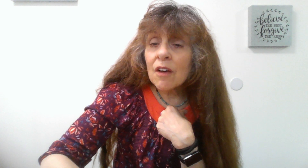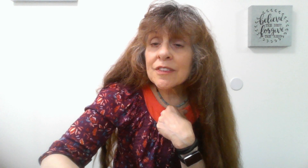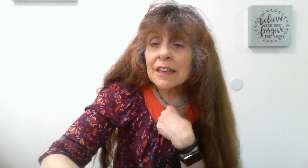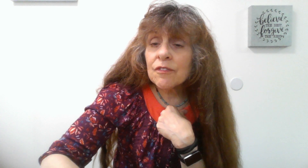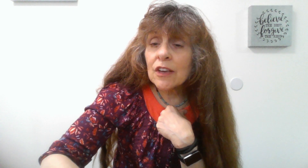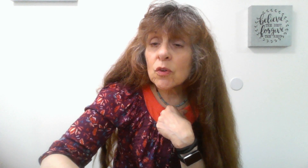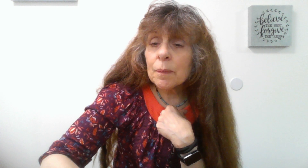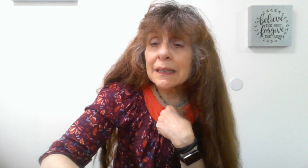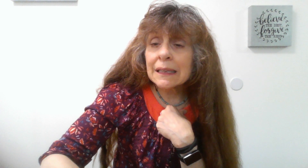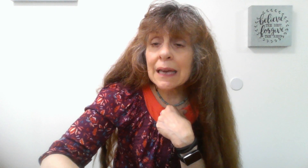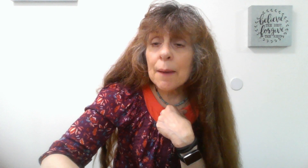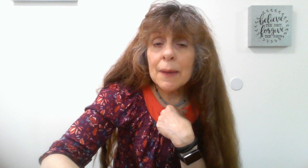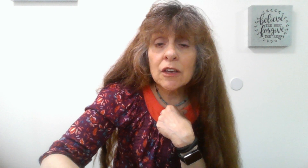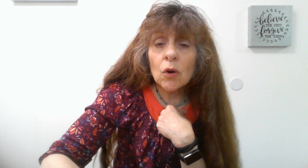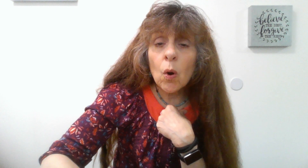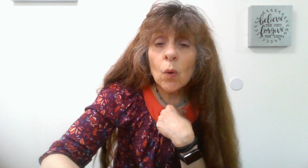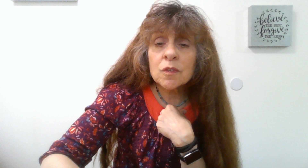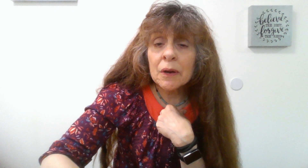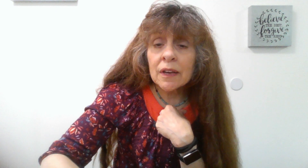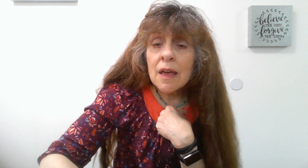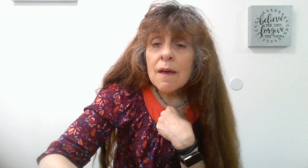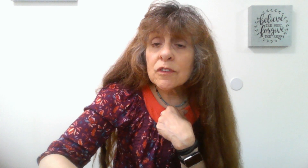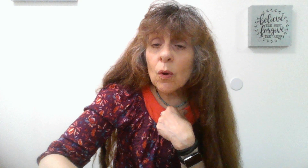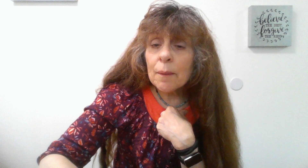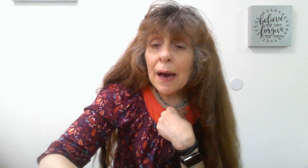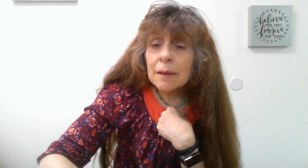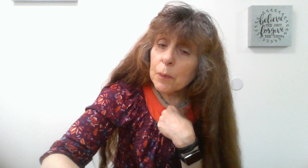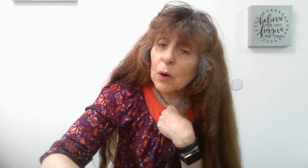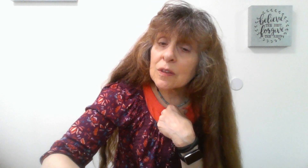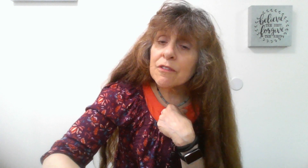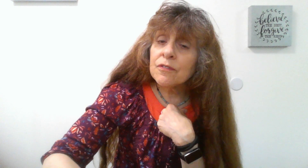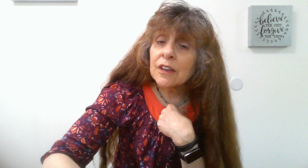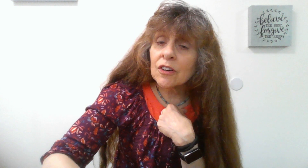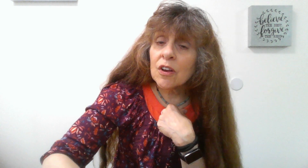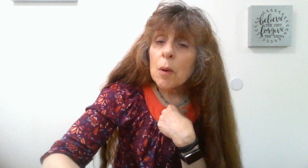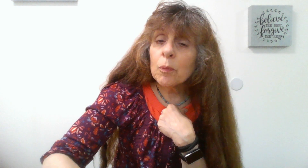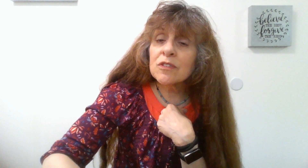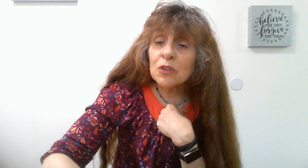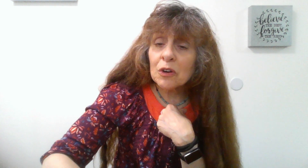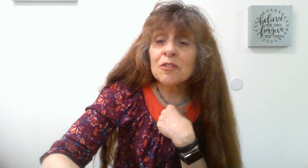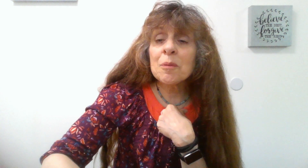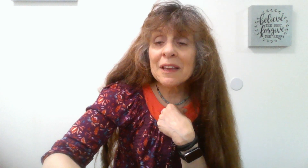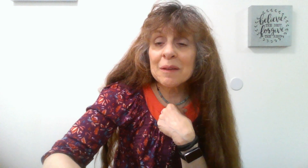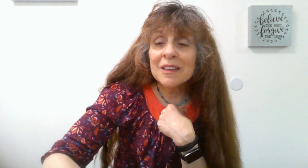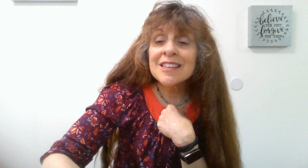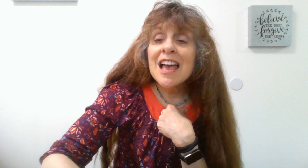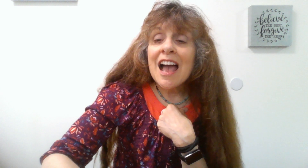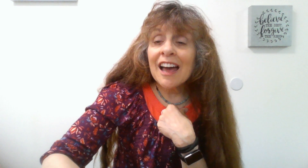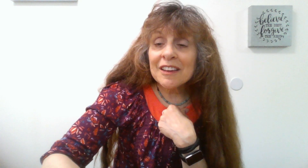sanctify you completely, and may your whole spirit, soul, and body persevere, preserved, blameless, at the